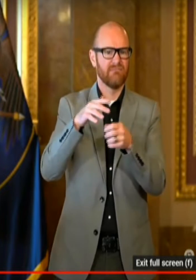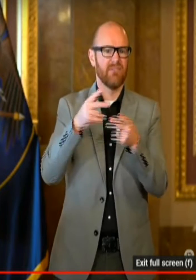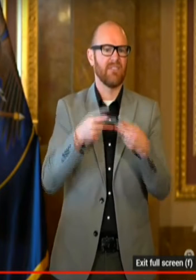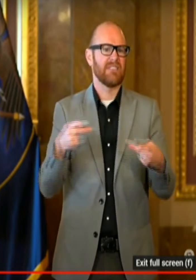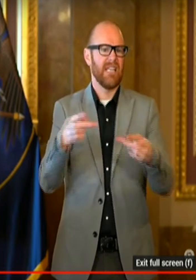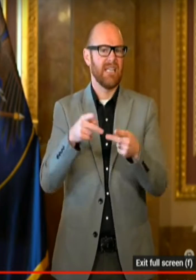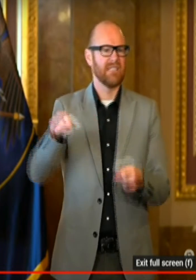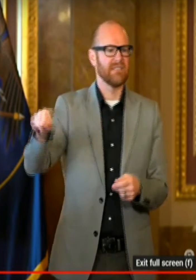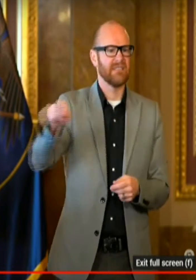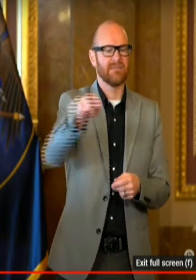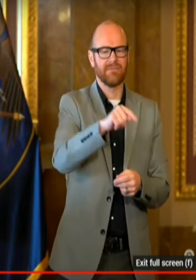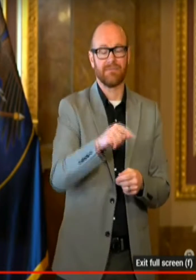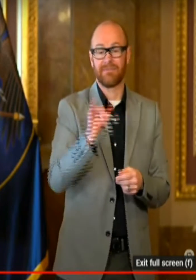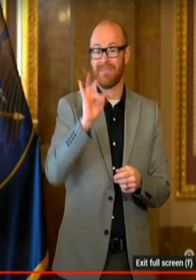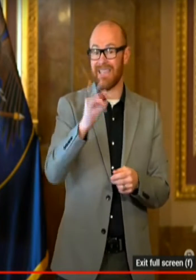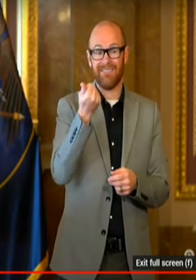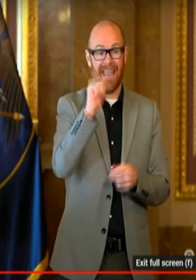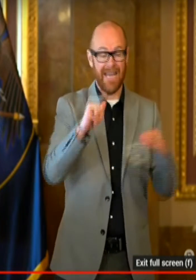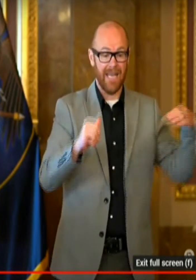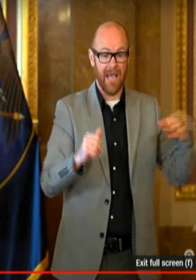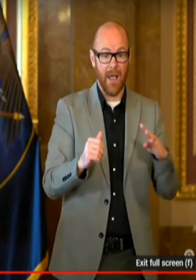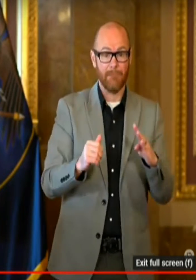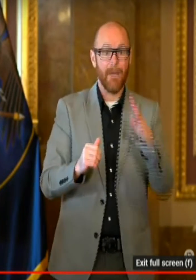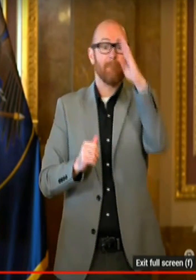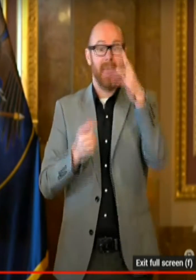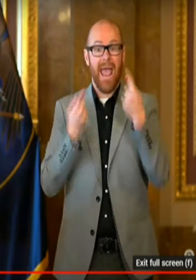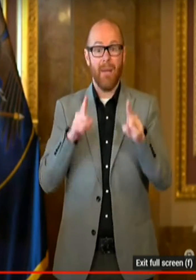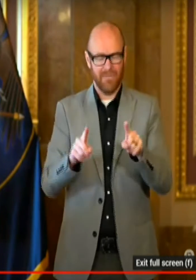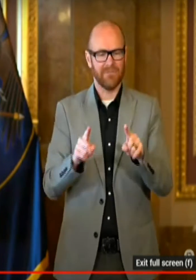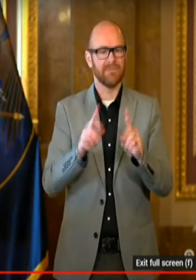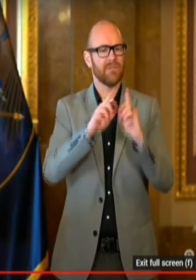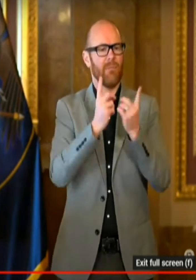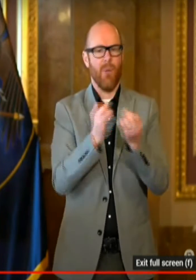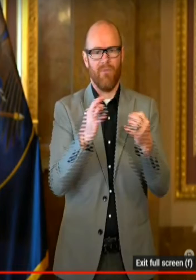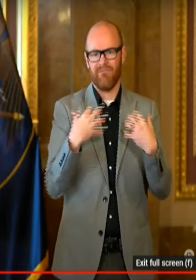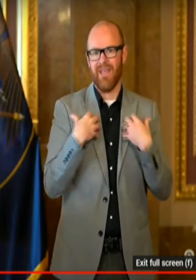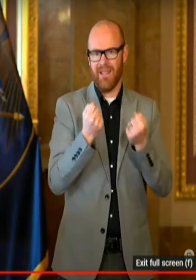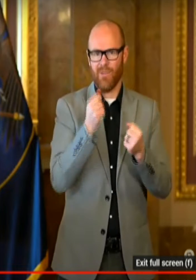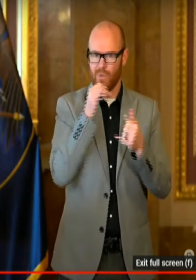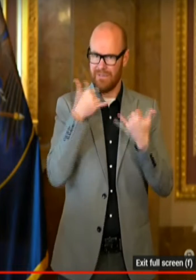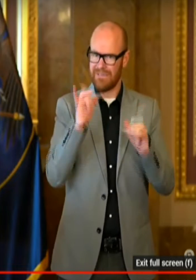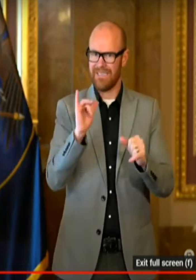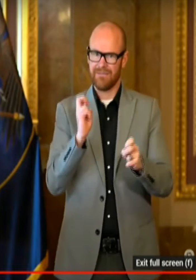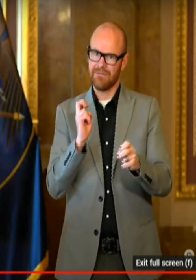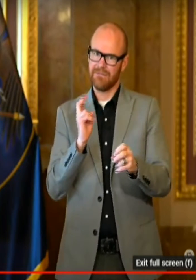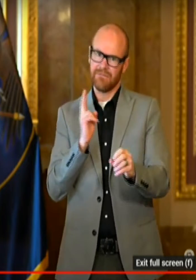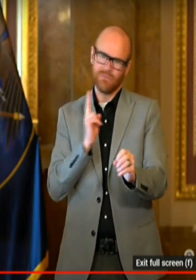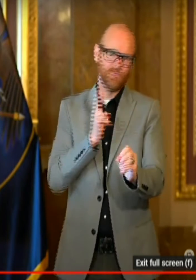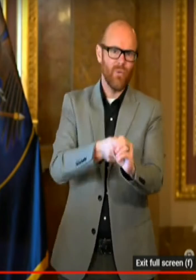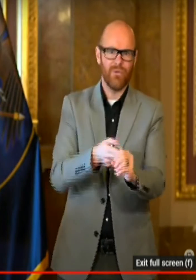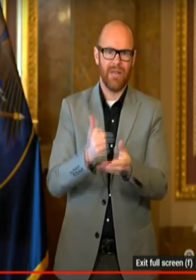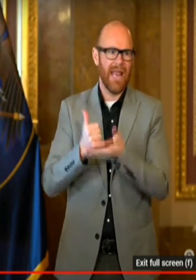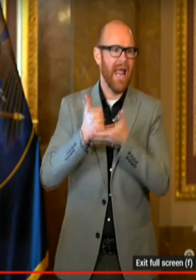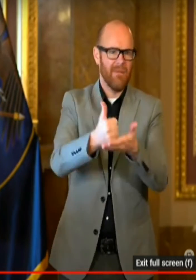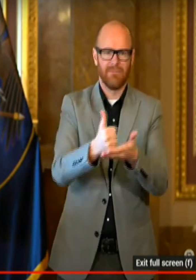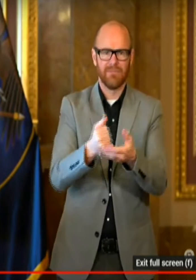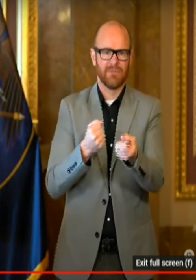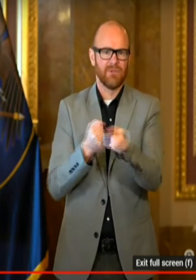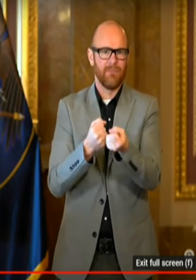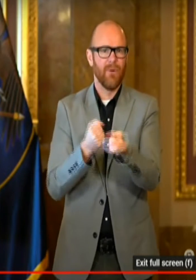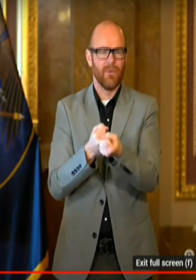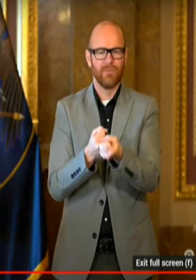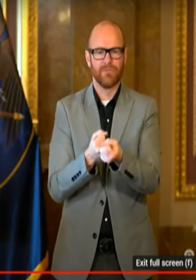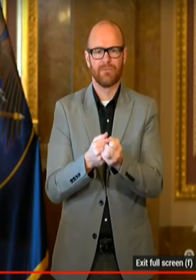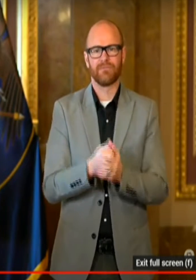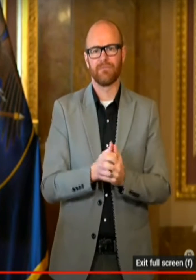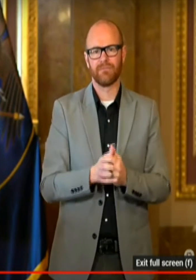also, if outbreaks do arise, that's an area that we will still expect that the State Department of Health will still be stepping in to try